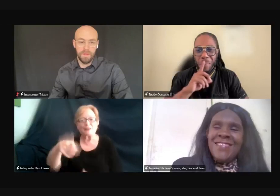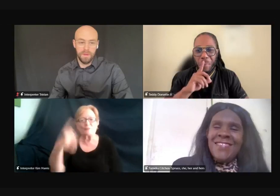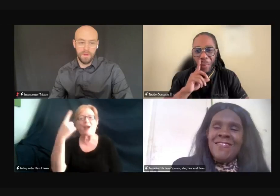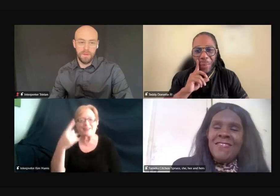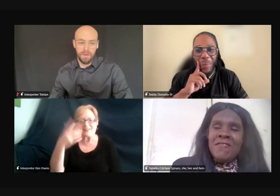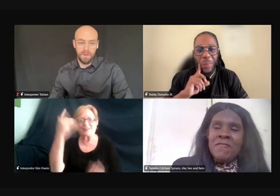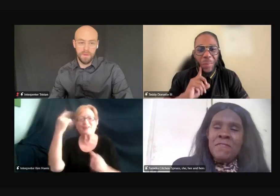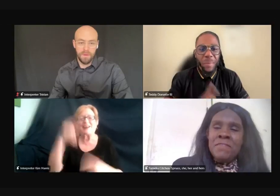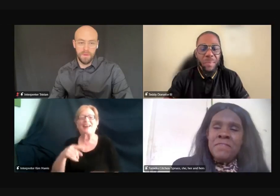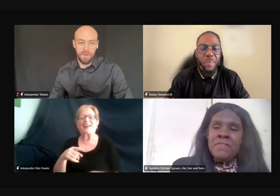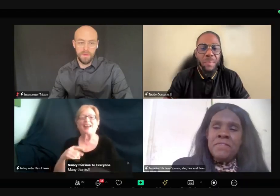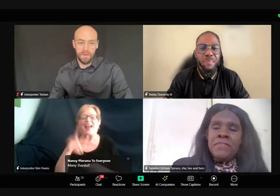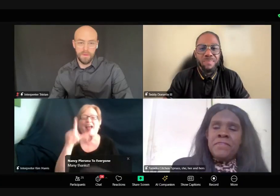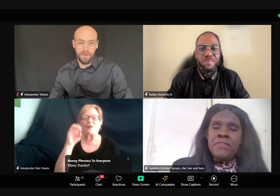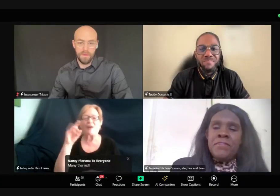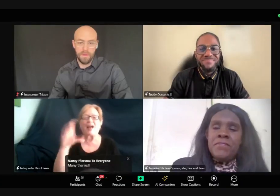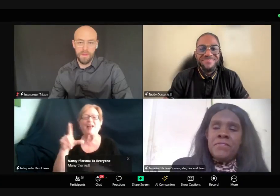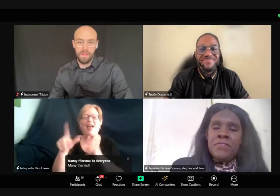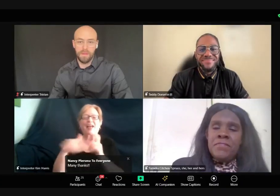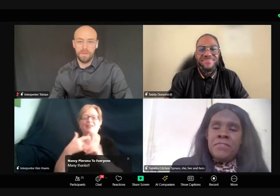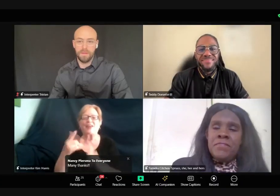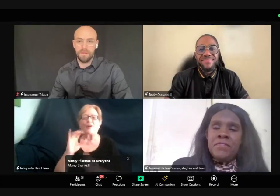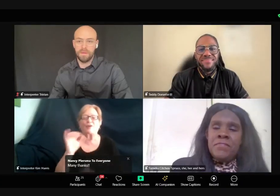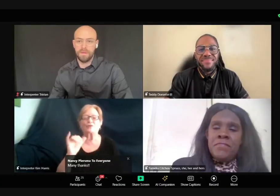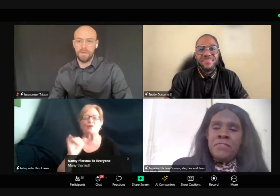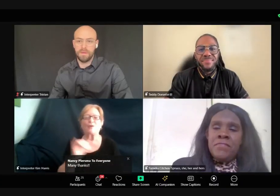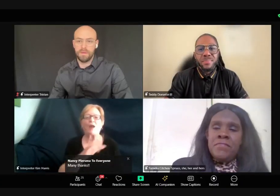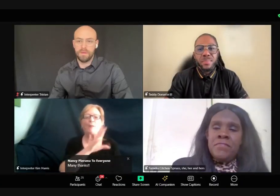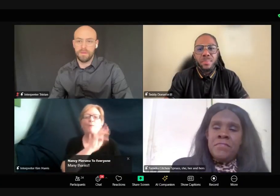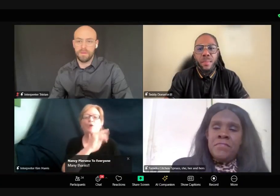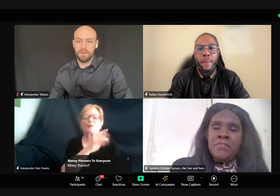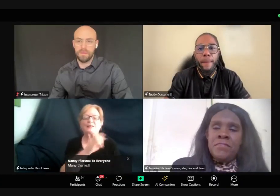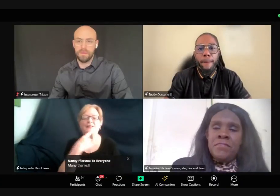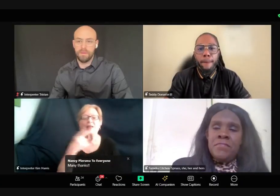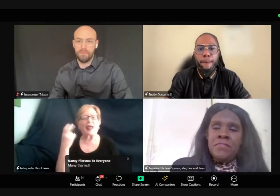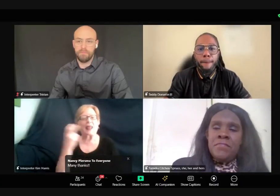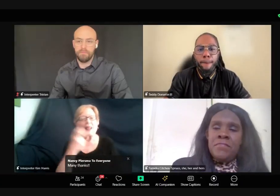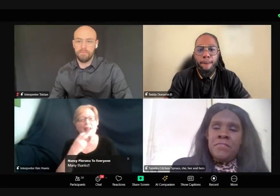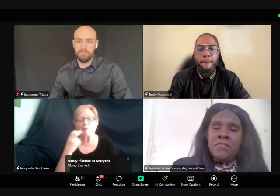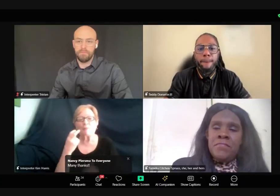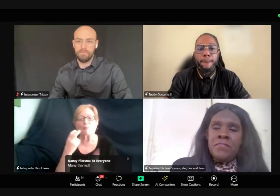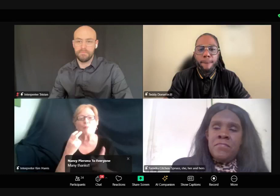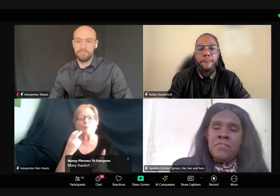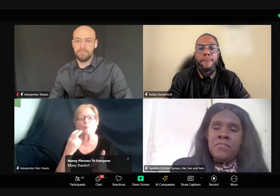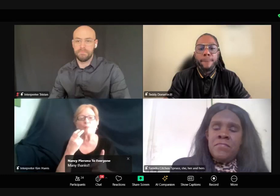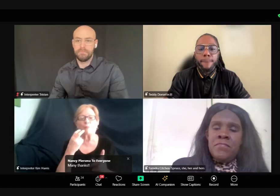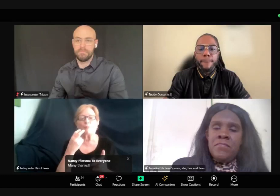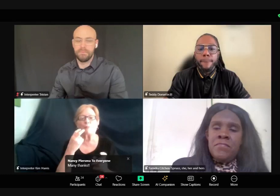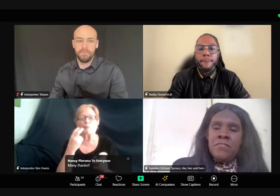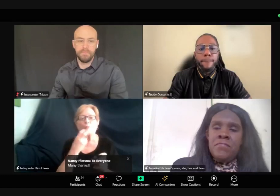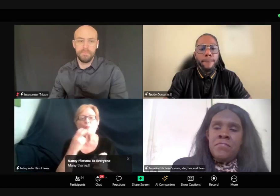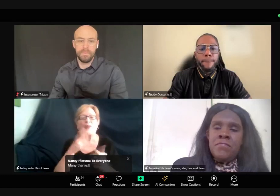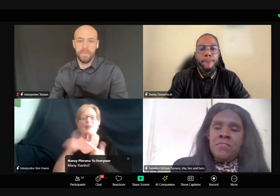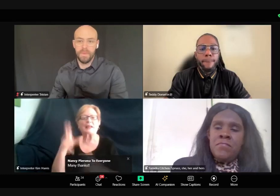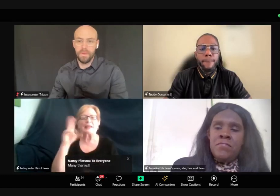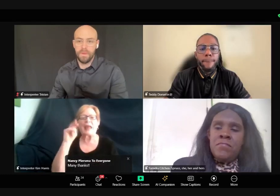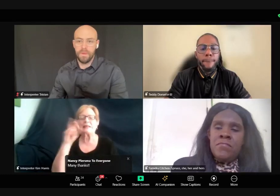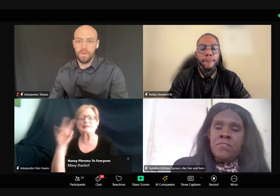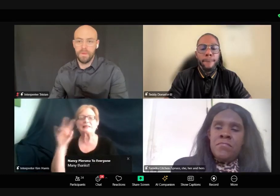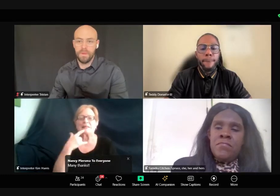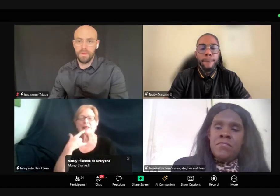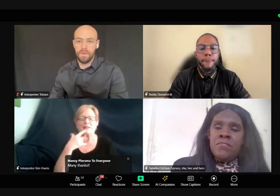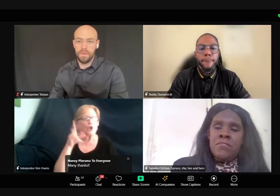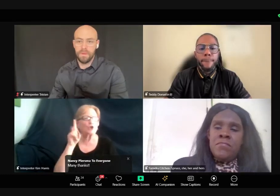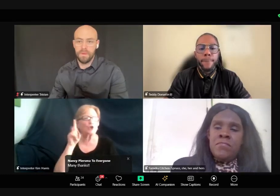Marguerite again says, lip reading. She's, uh, I'm sorry. I think it's Nancy says, do you